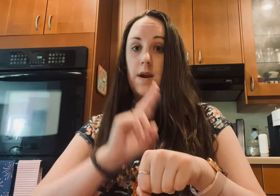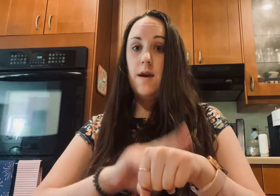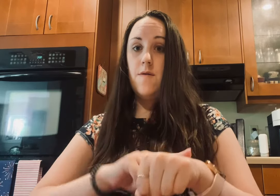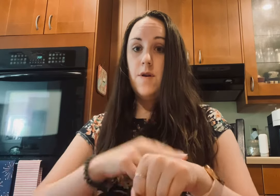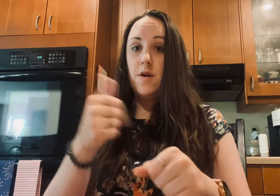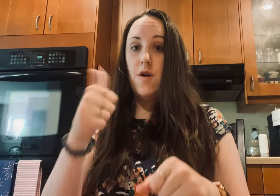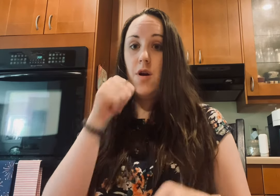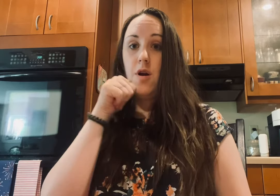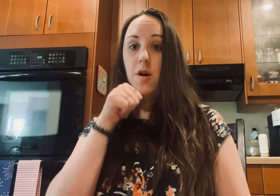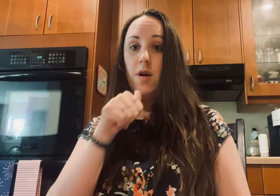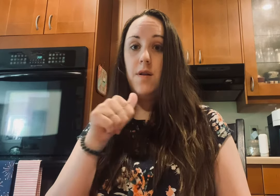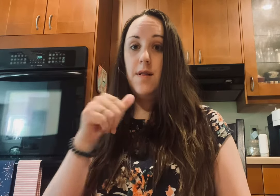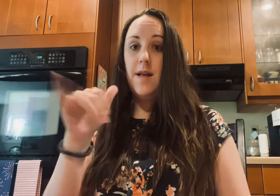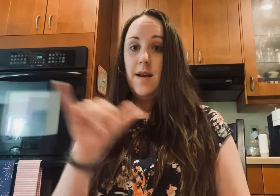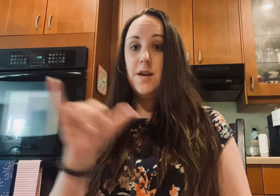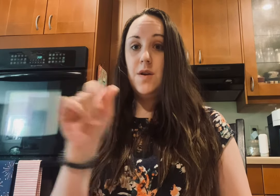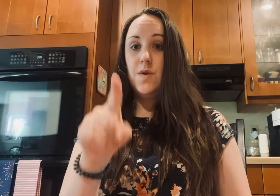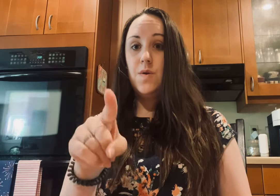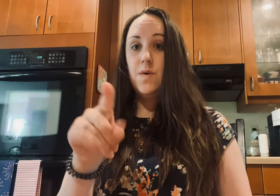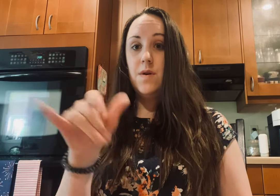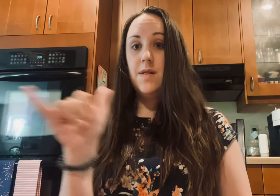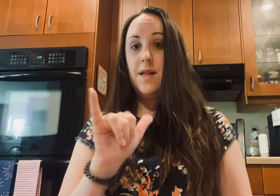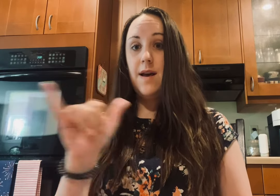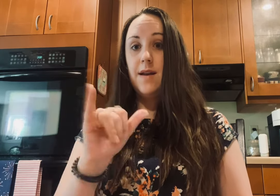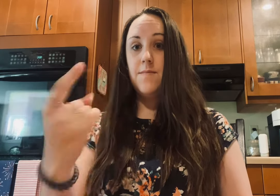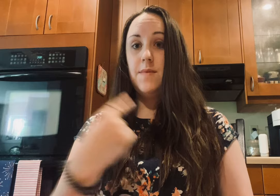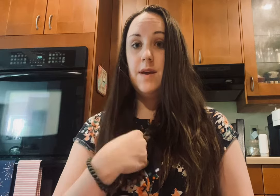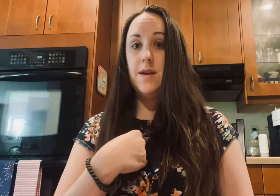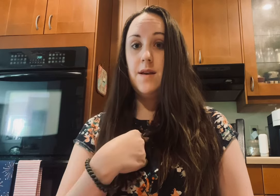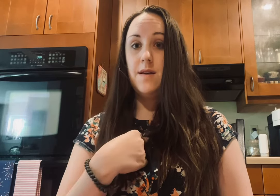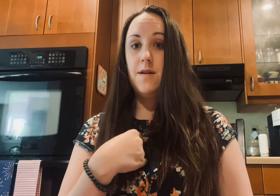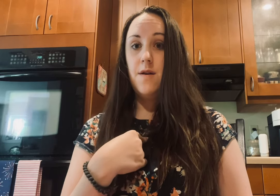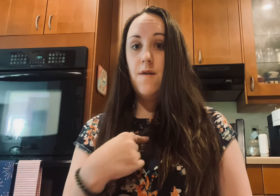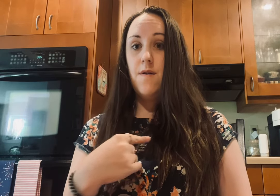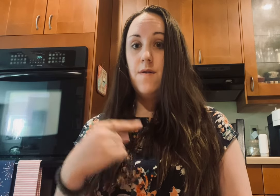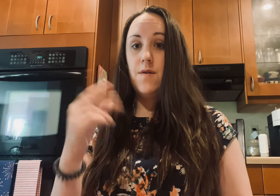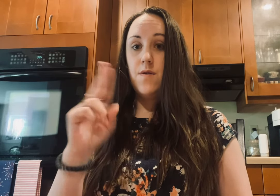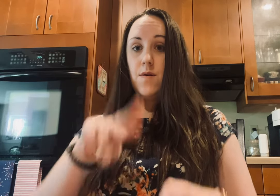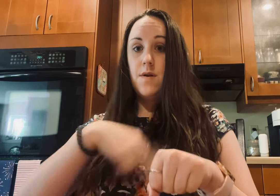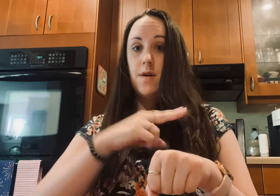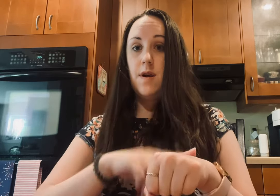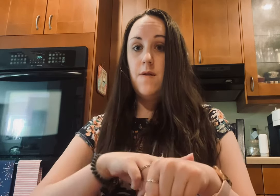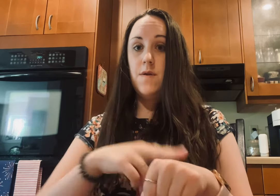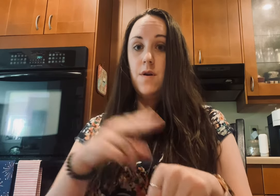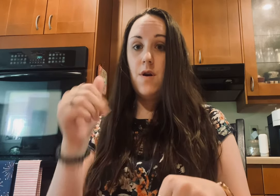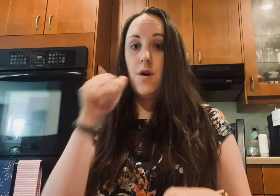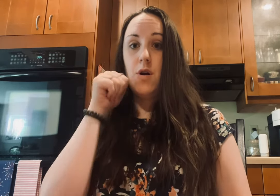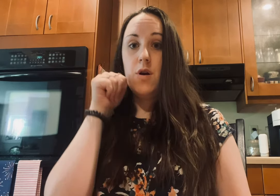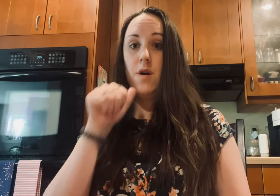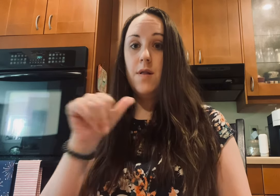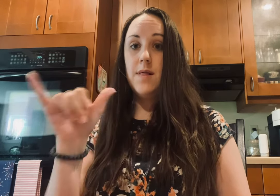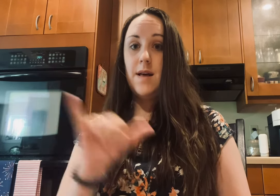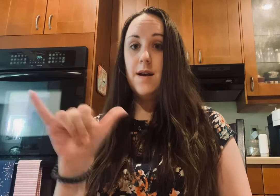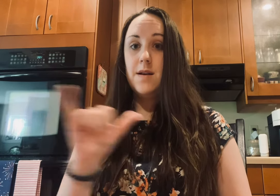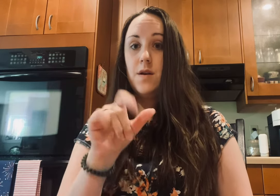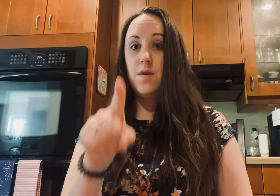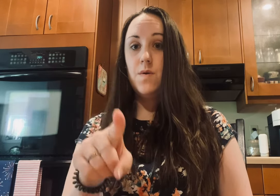girl Like you Like me Yeah For an ordinary girl Like you